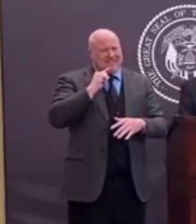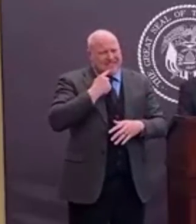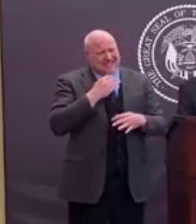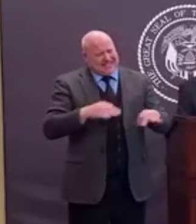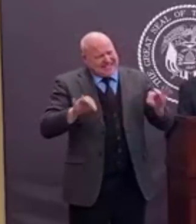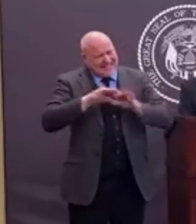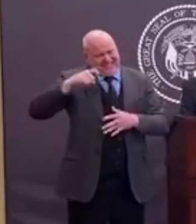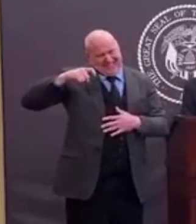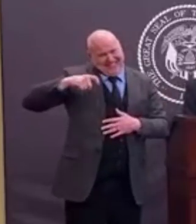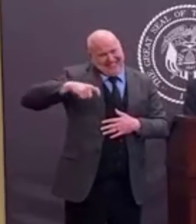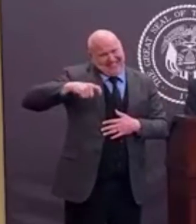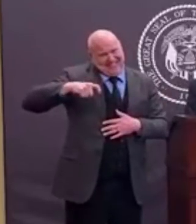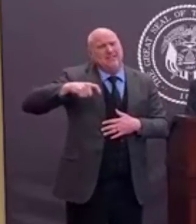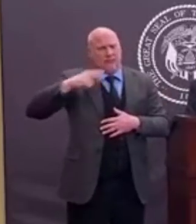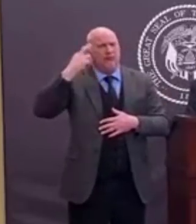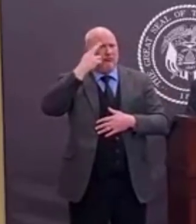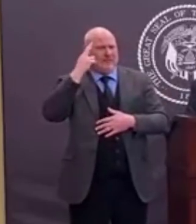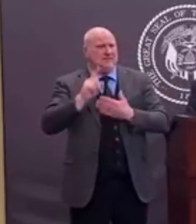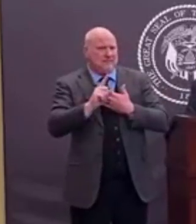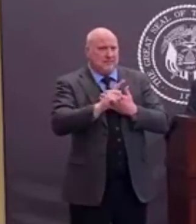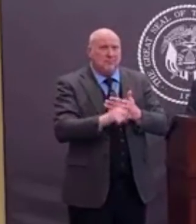can we do at home without having to travel.